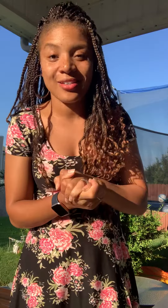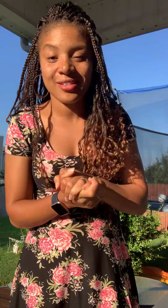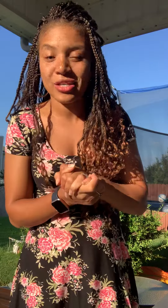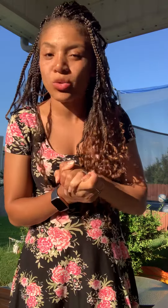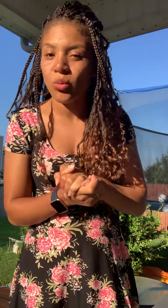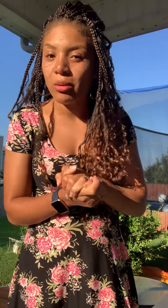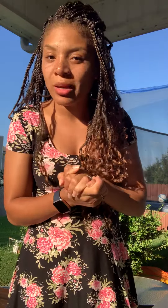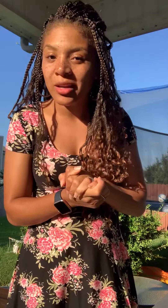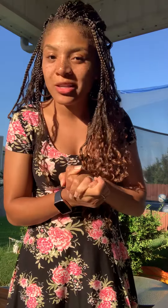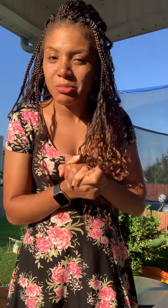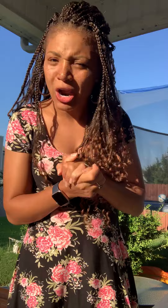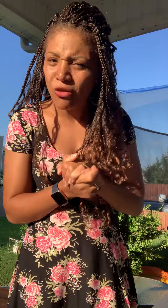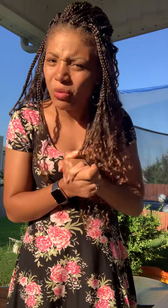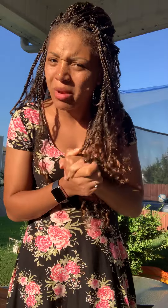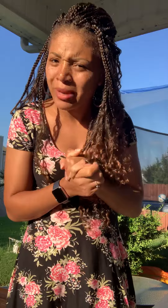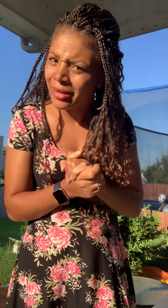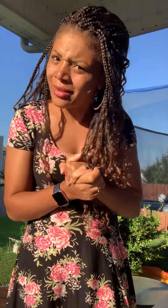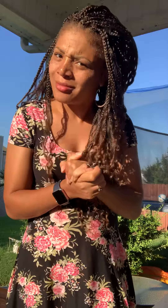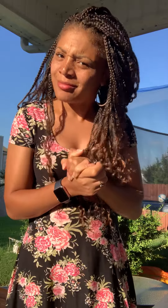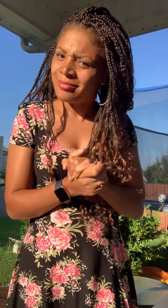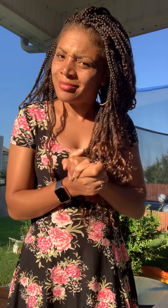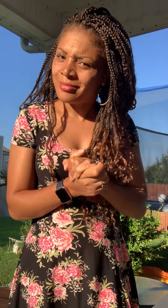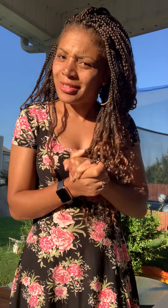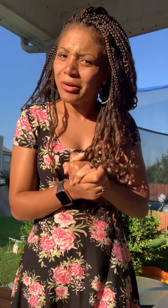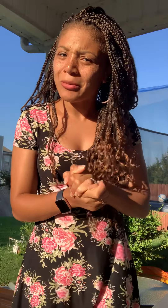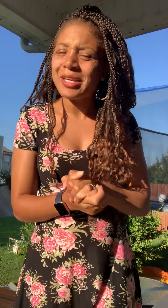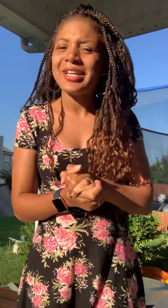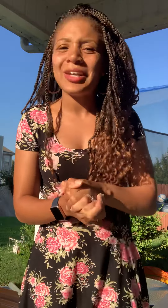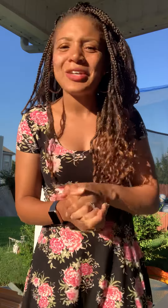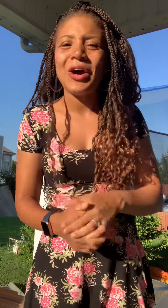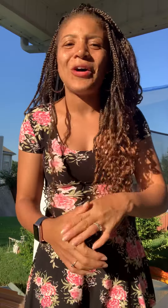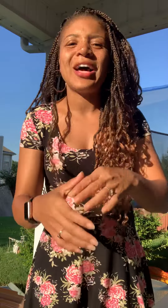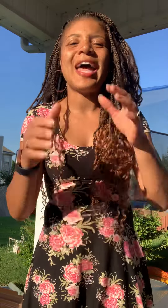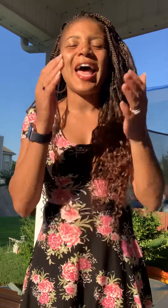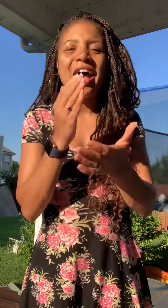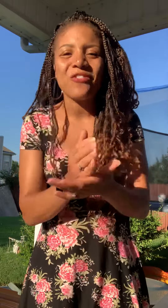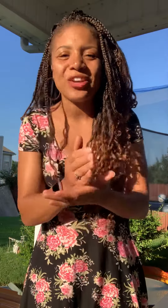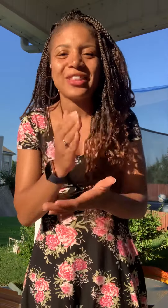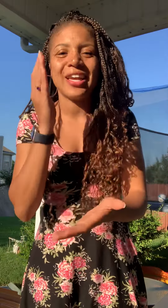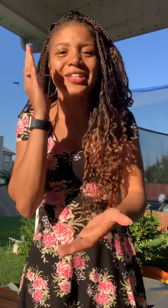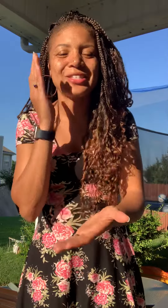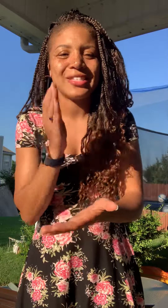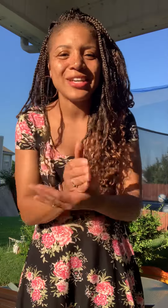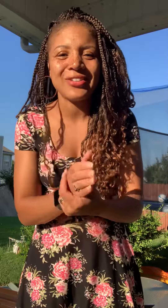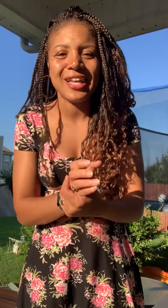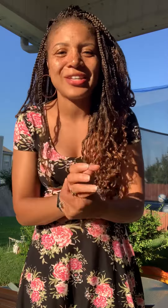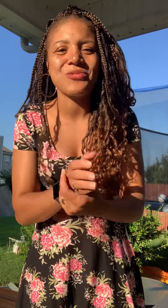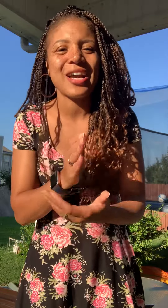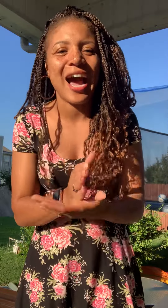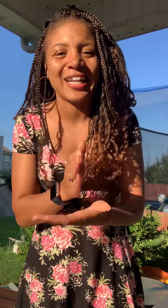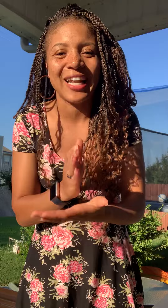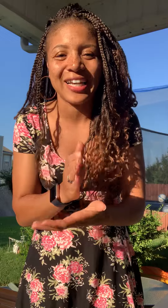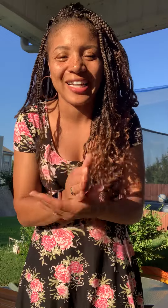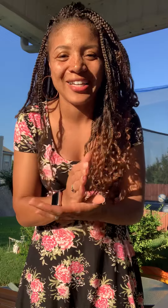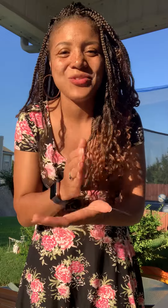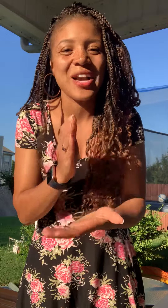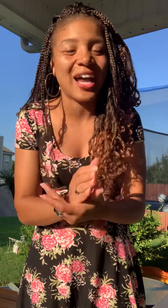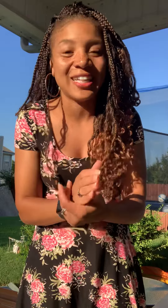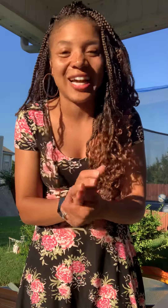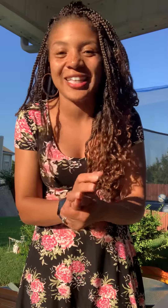these women these powerful women are gonna be telling y'all everything the secrets like you gotta lock in you gotta lock